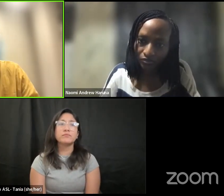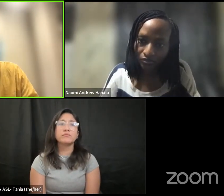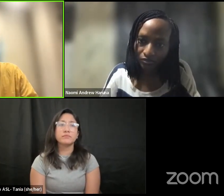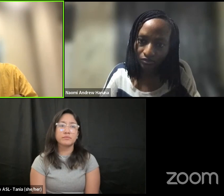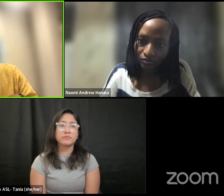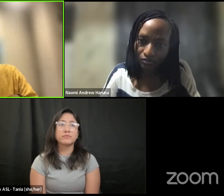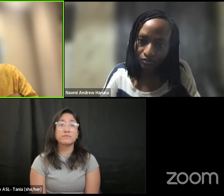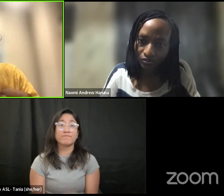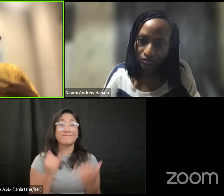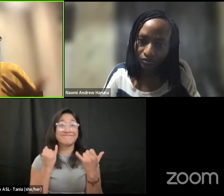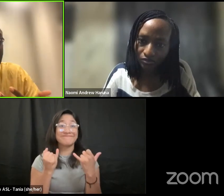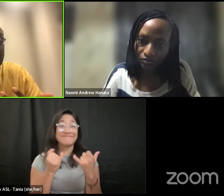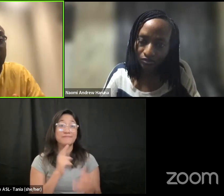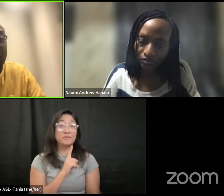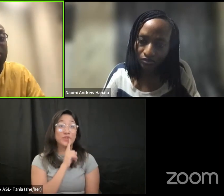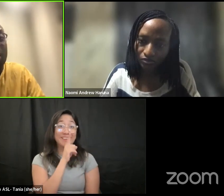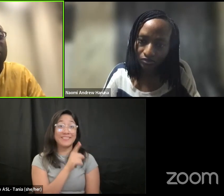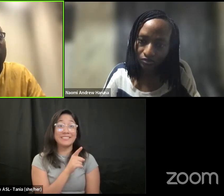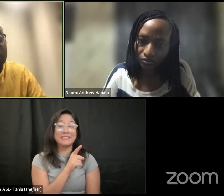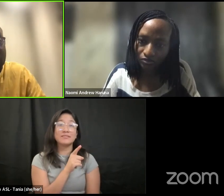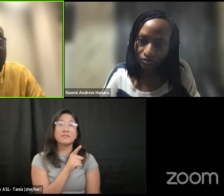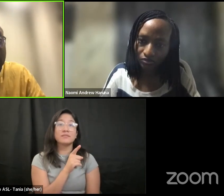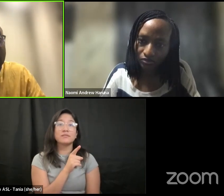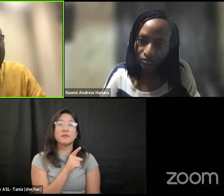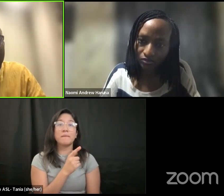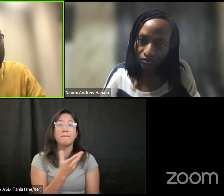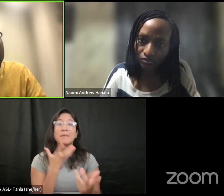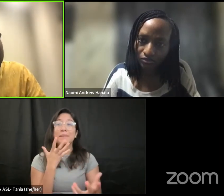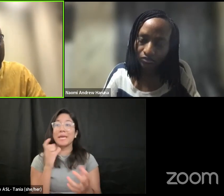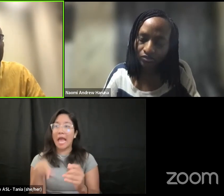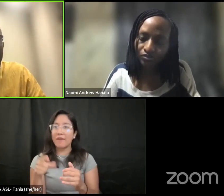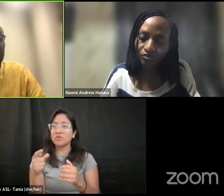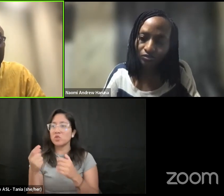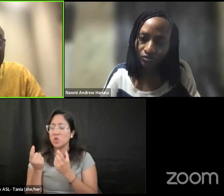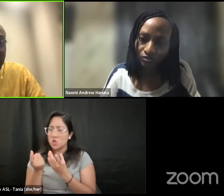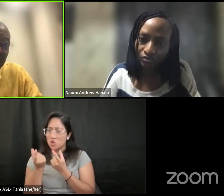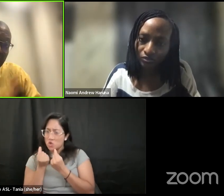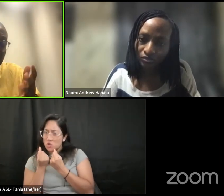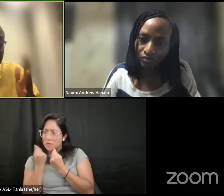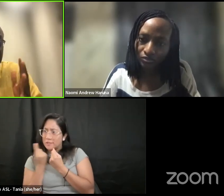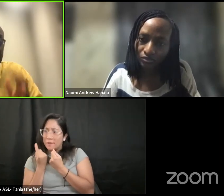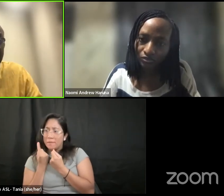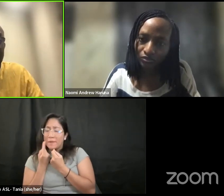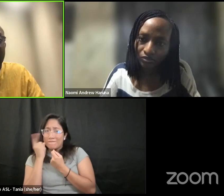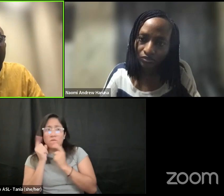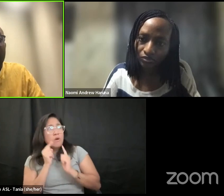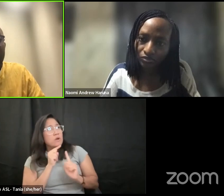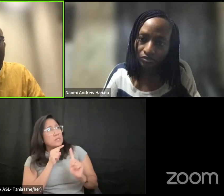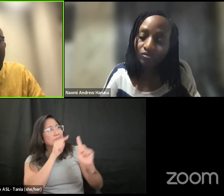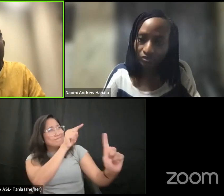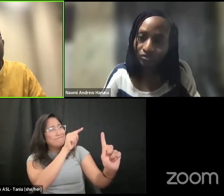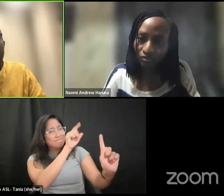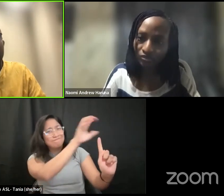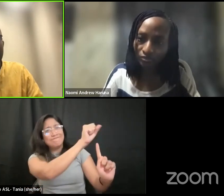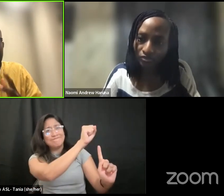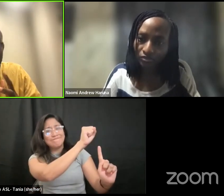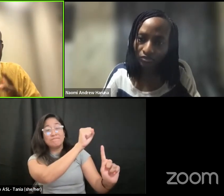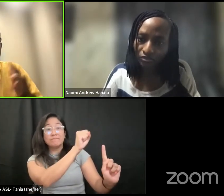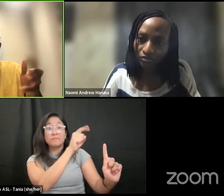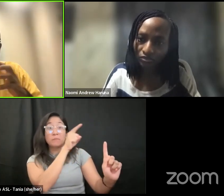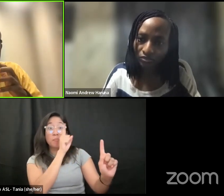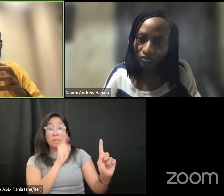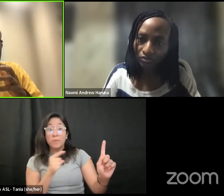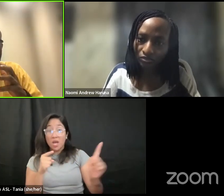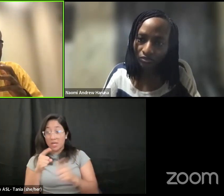reality right now maybe that we have to take some things to get to where we want to be but when we get to where we want to be whatever that is are we using